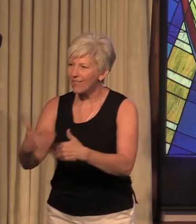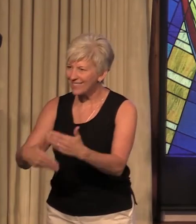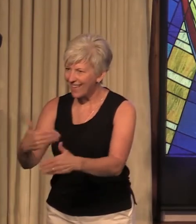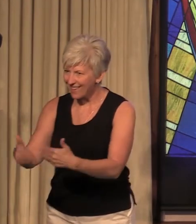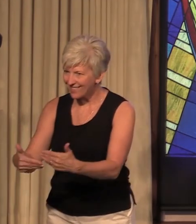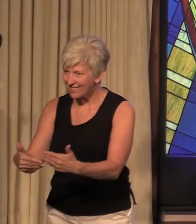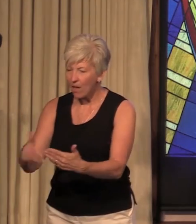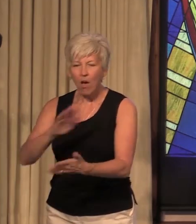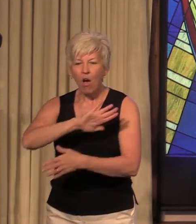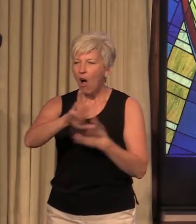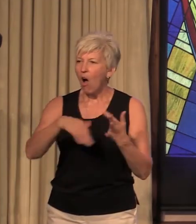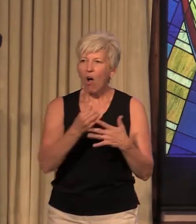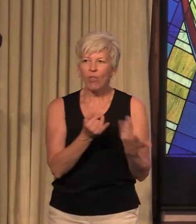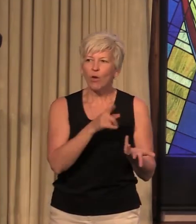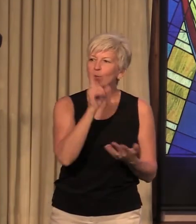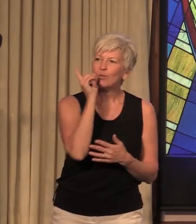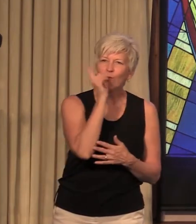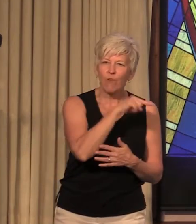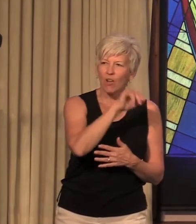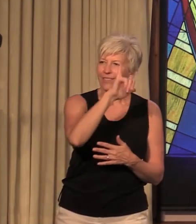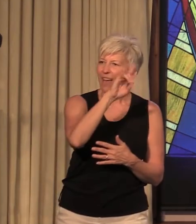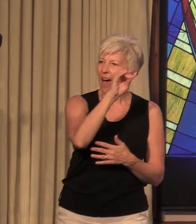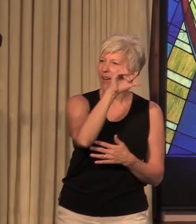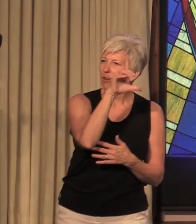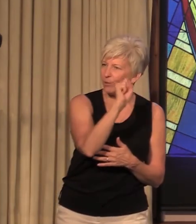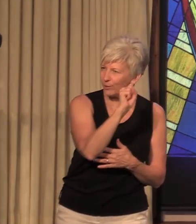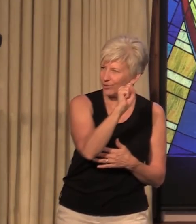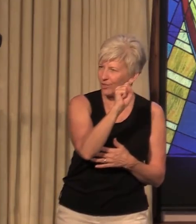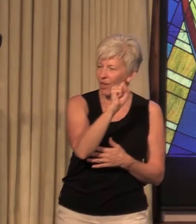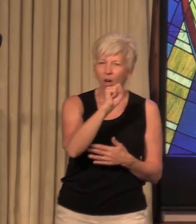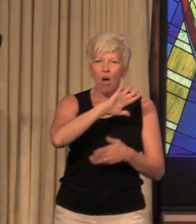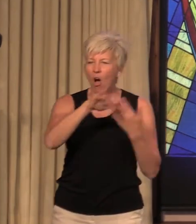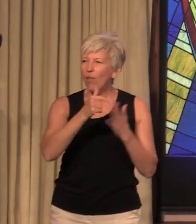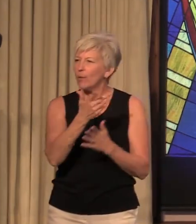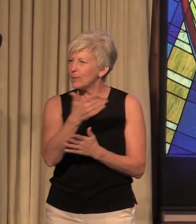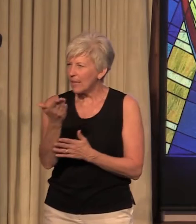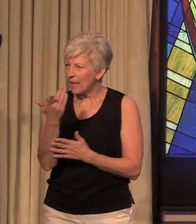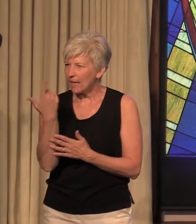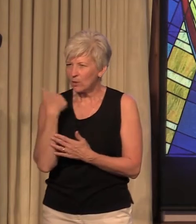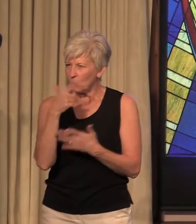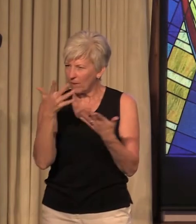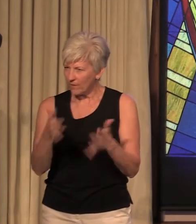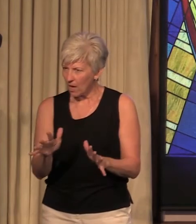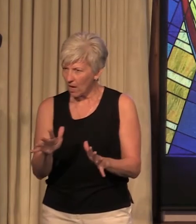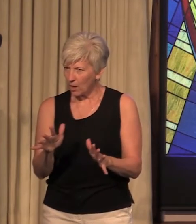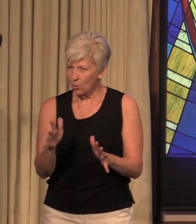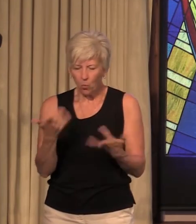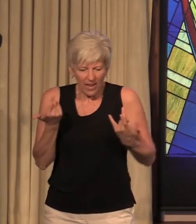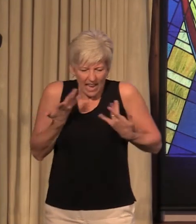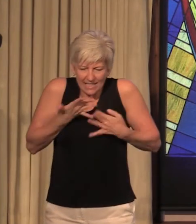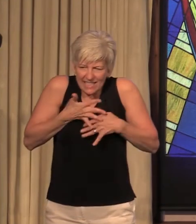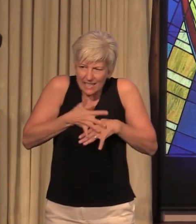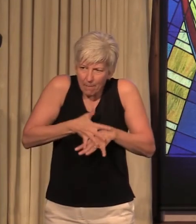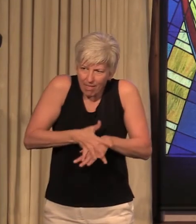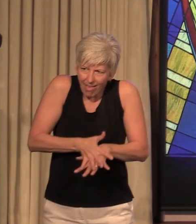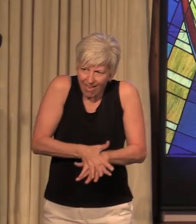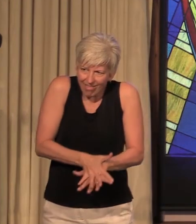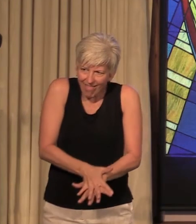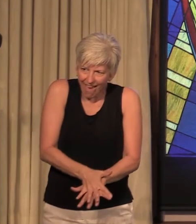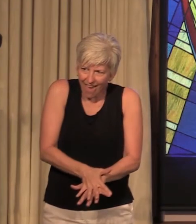all those false idols all those things that we've done we completely assimilate that until it's gone